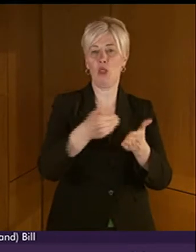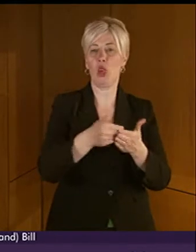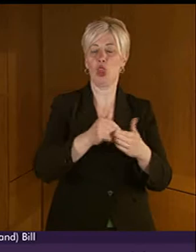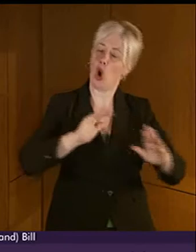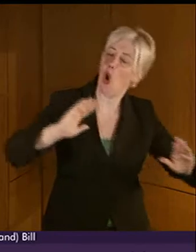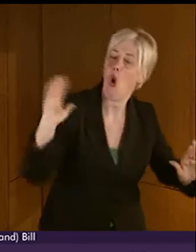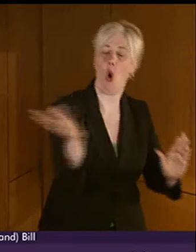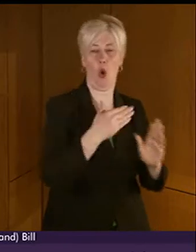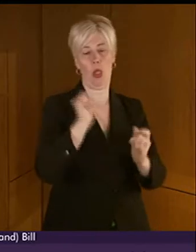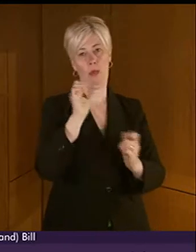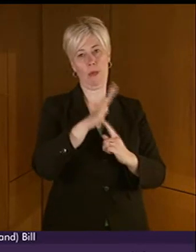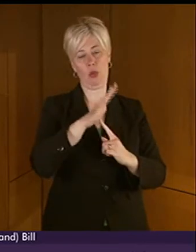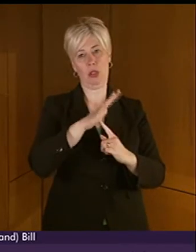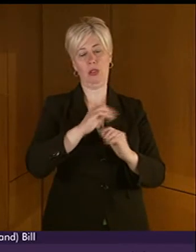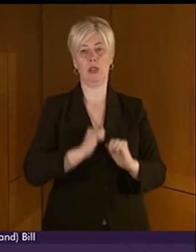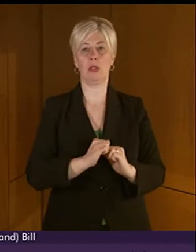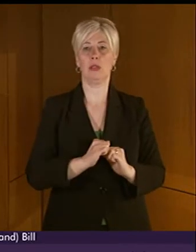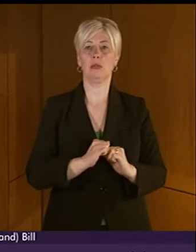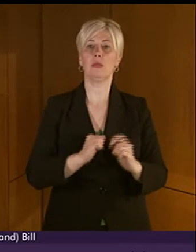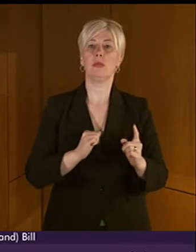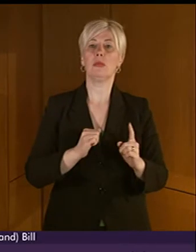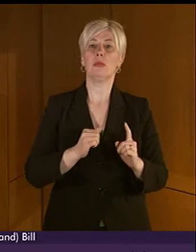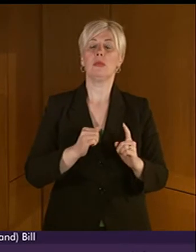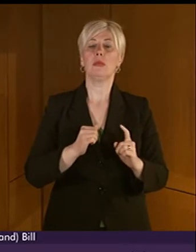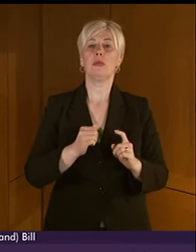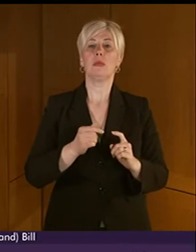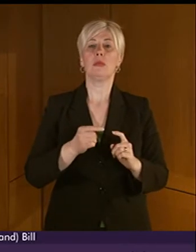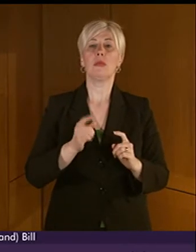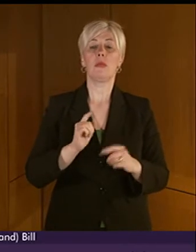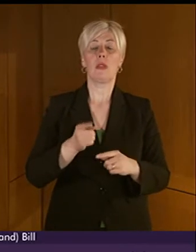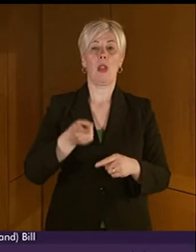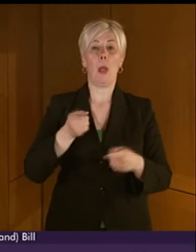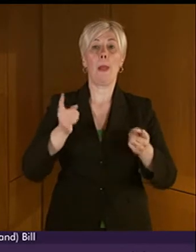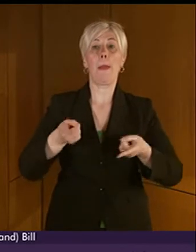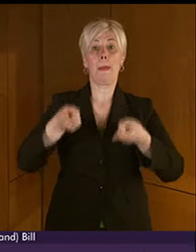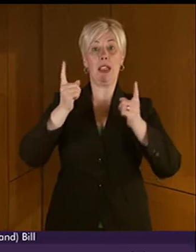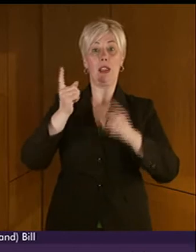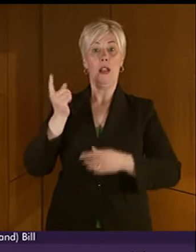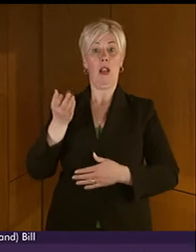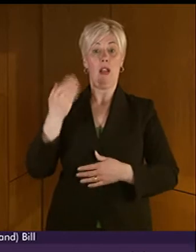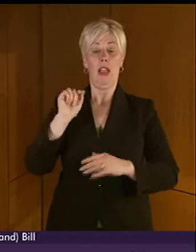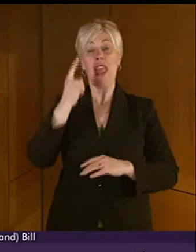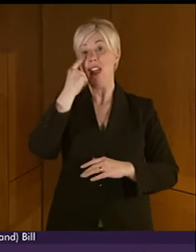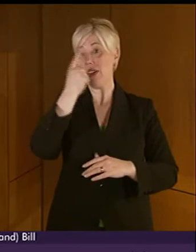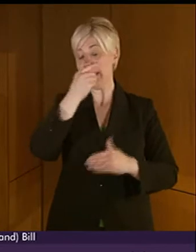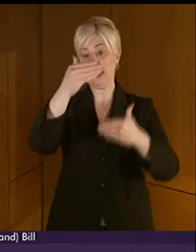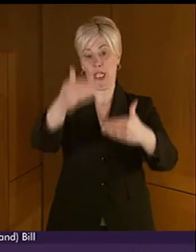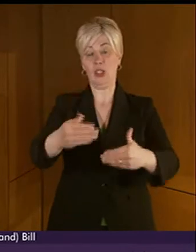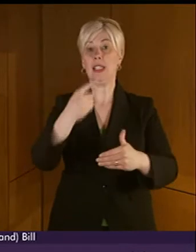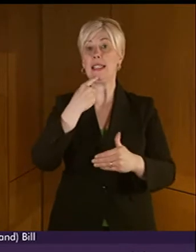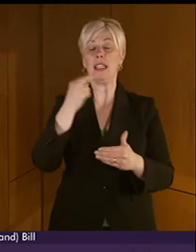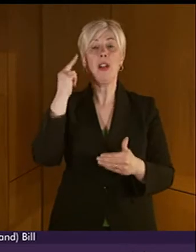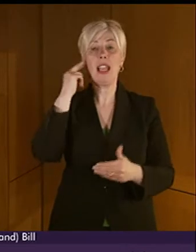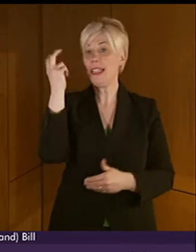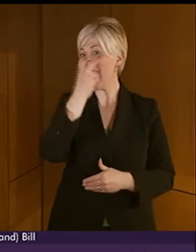The Minister, at his last appearance before the Education and Culture Committee, stressed the point that the needs of the deaf